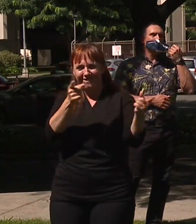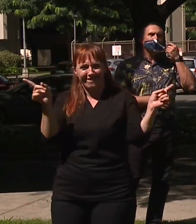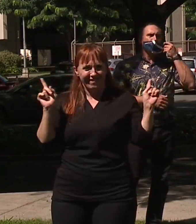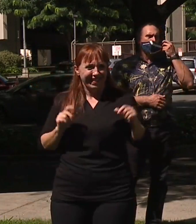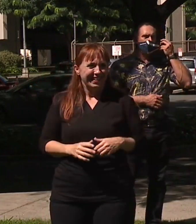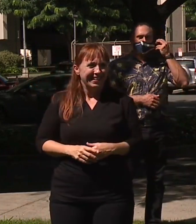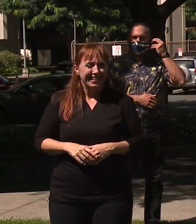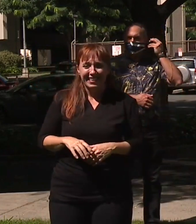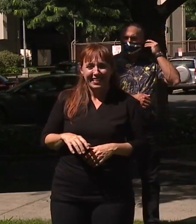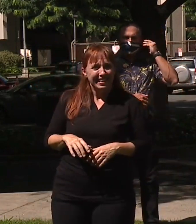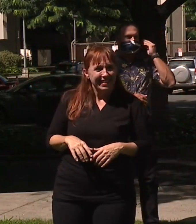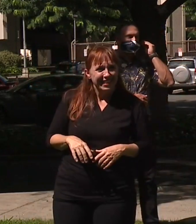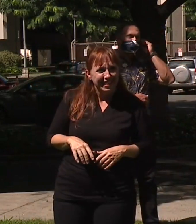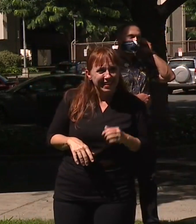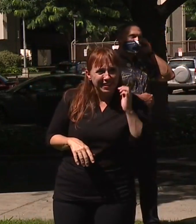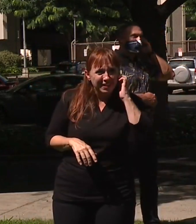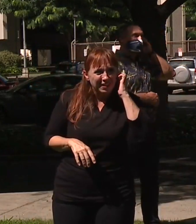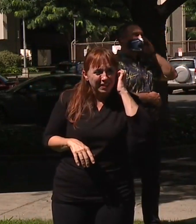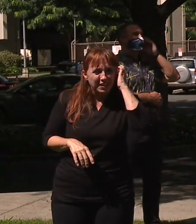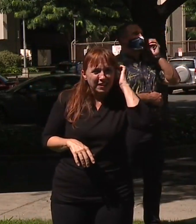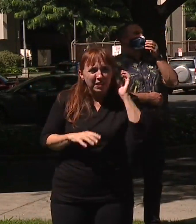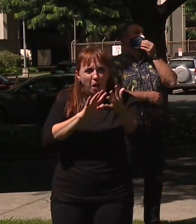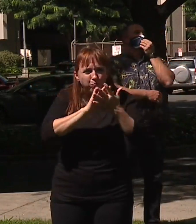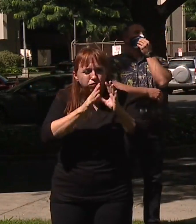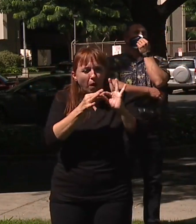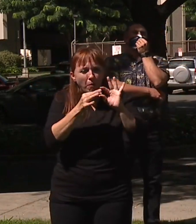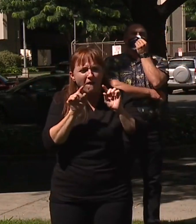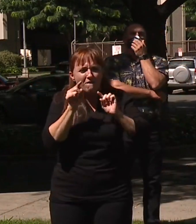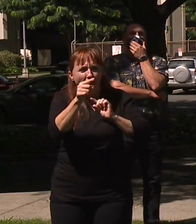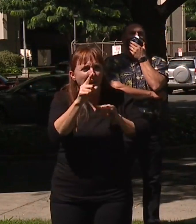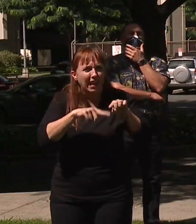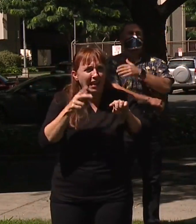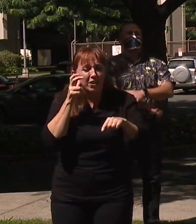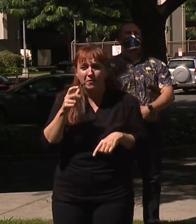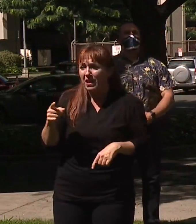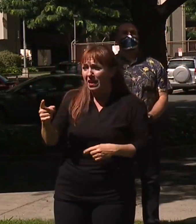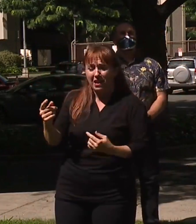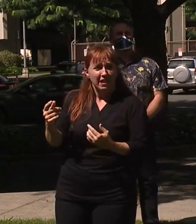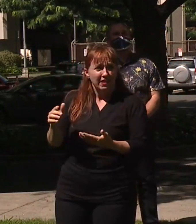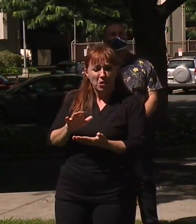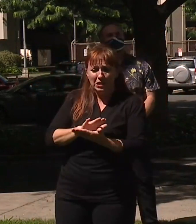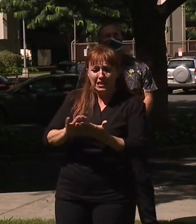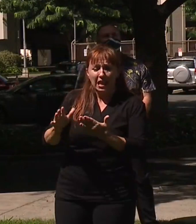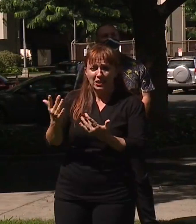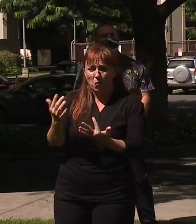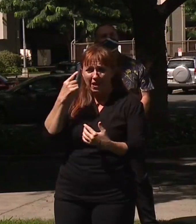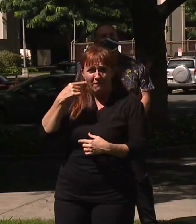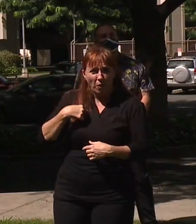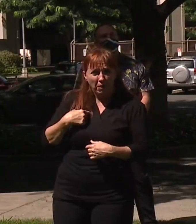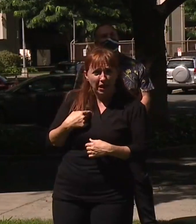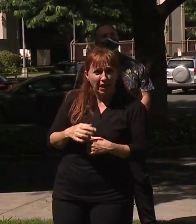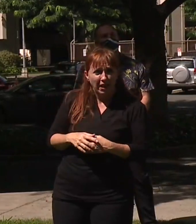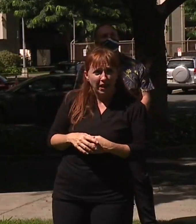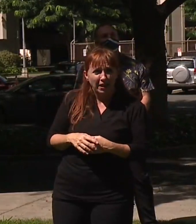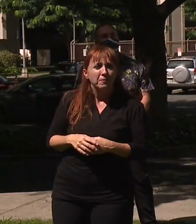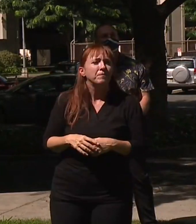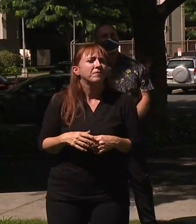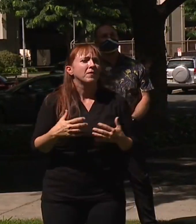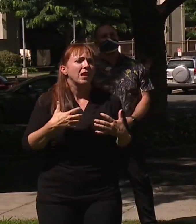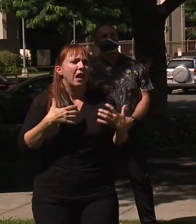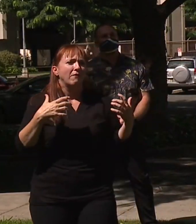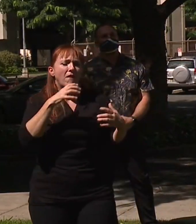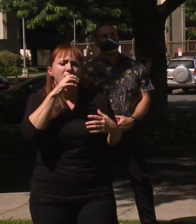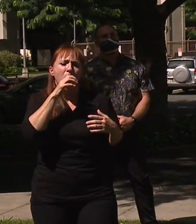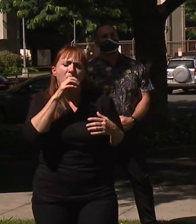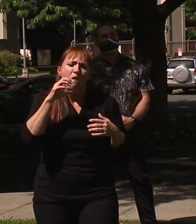You know, climbed with me to talk about Cocoa Head Stairs yesterday. And he was so nice. He waited for me. The whole way up and the whole way back. We have a lot of old